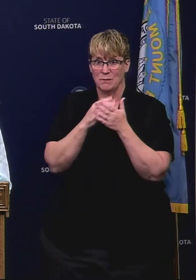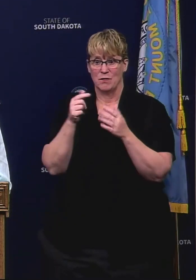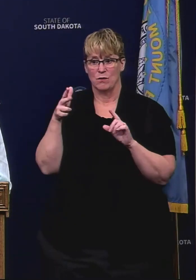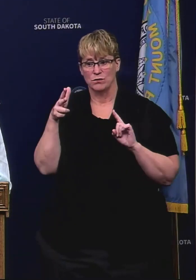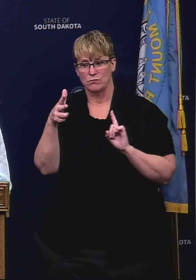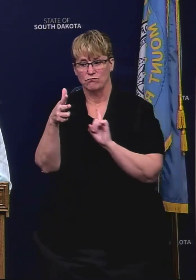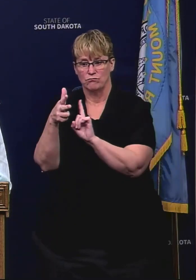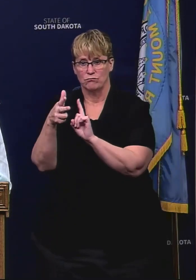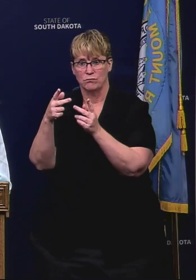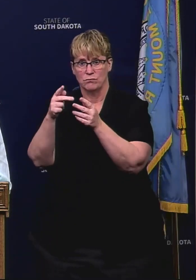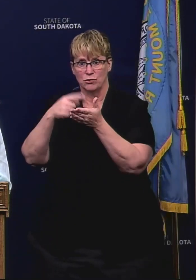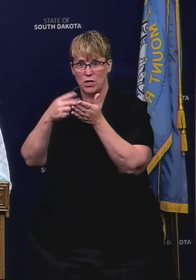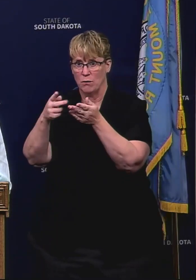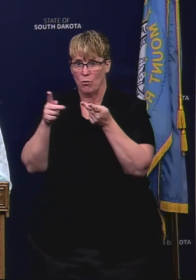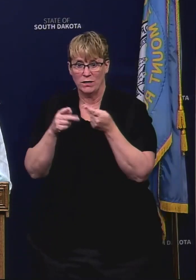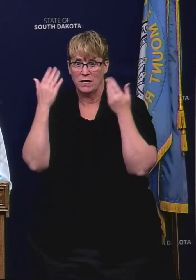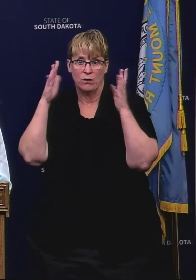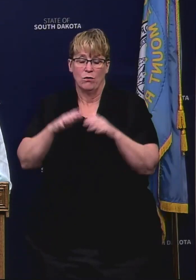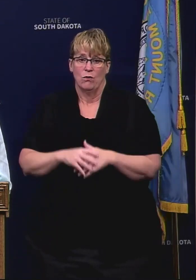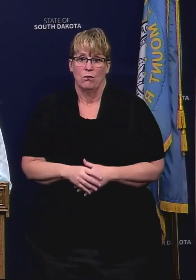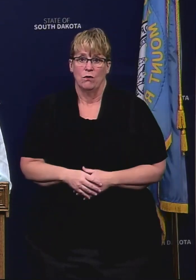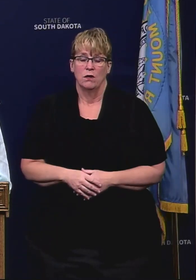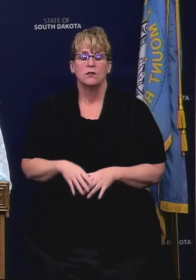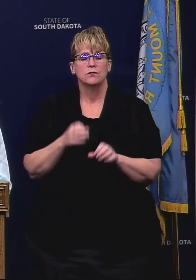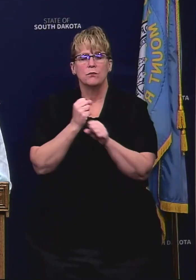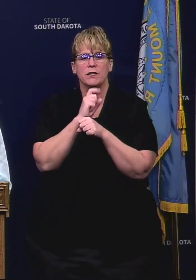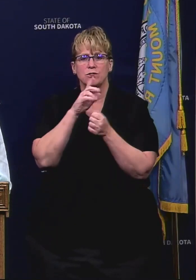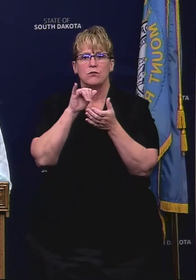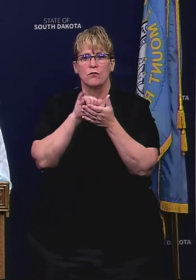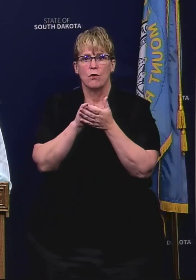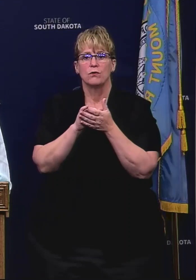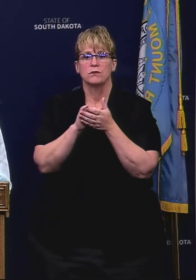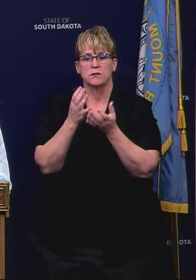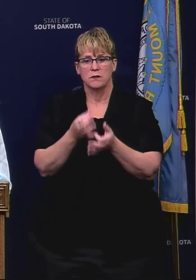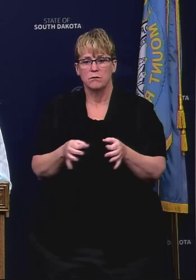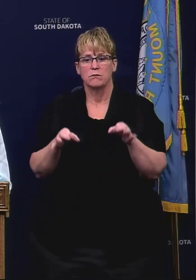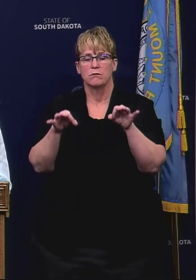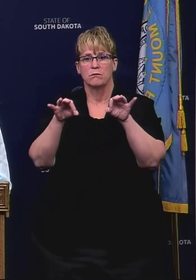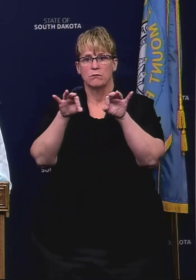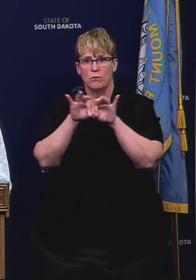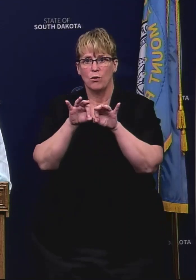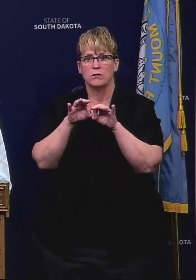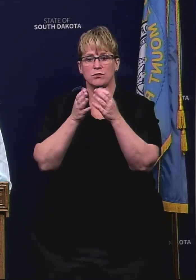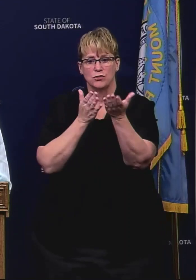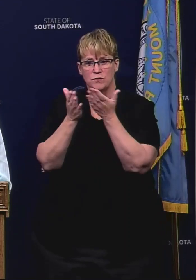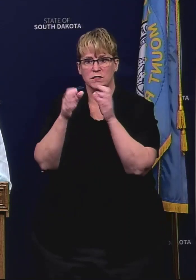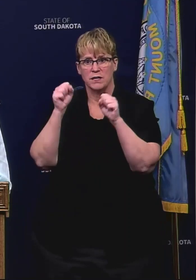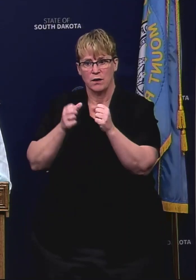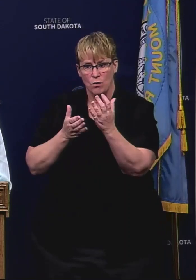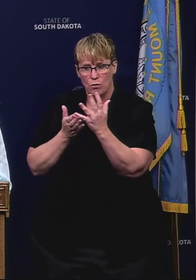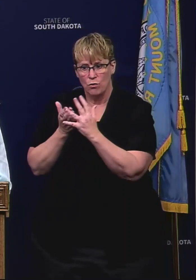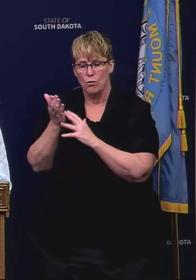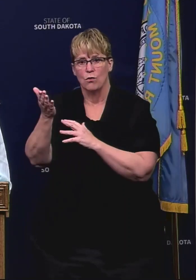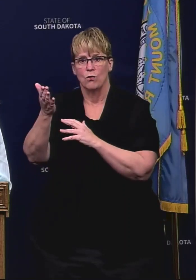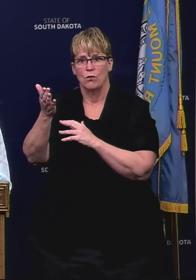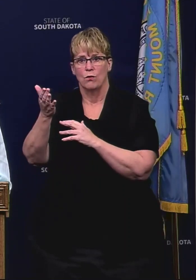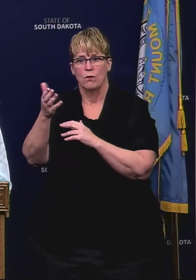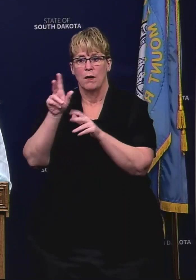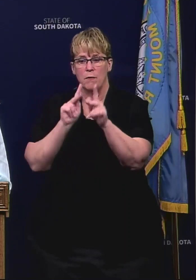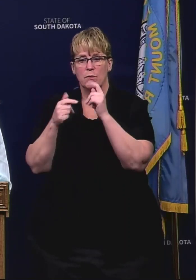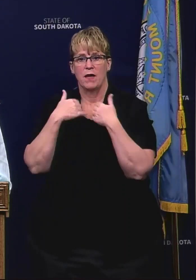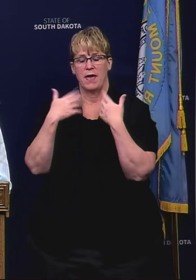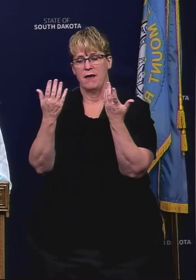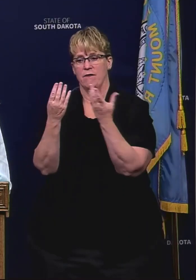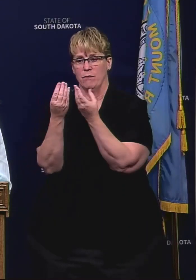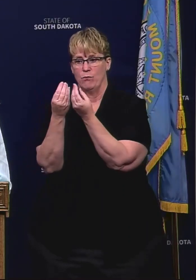checkpoints that people are running into so making sure that those essential services can go go through and that those individuals who have